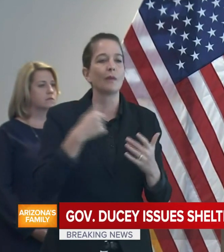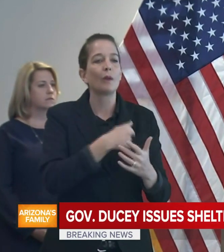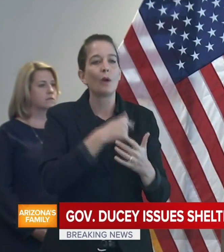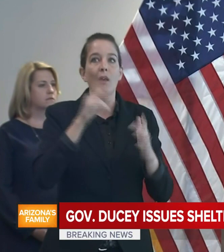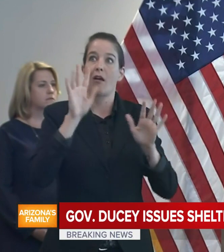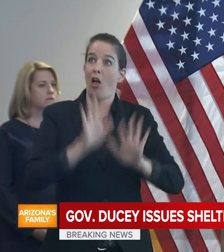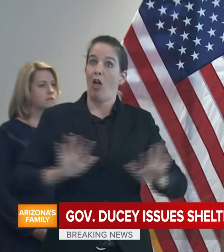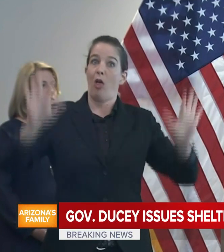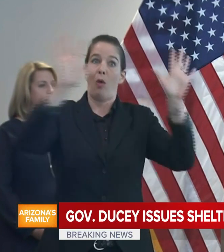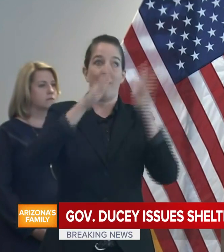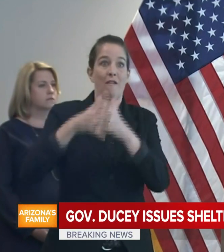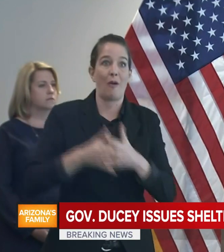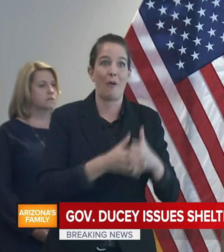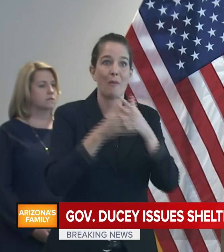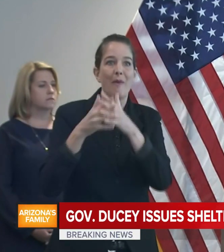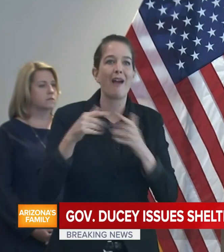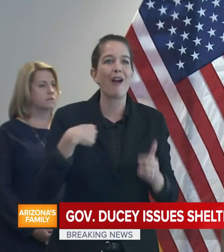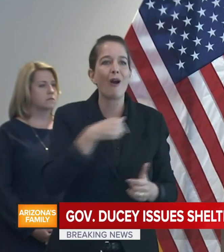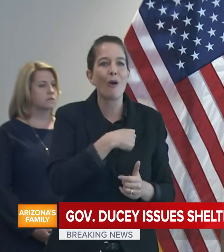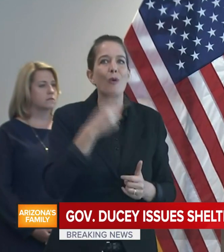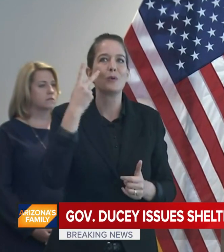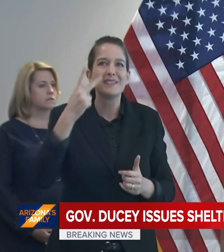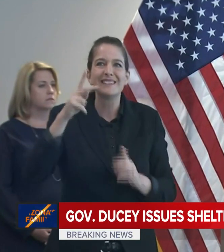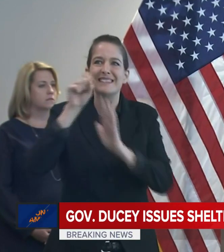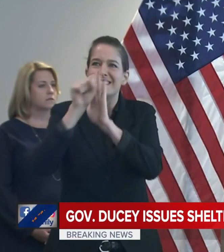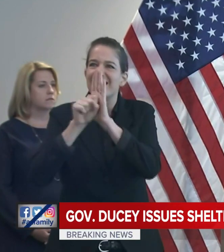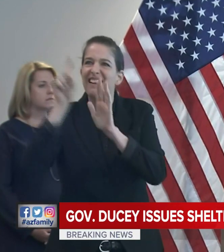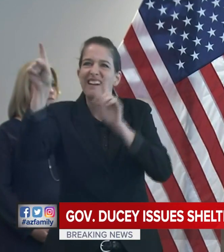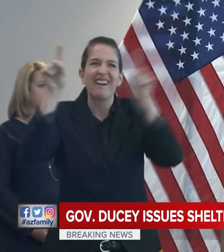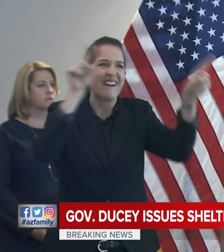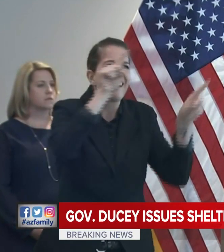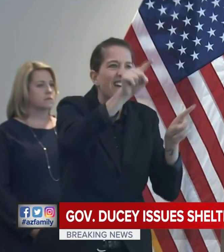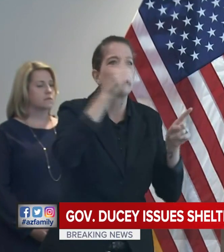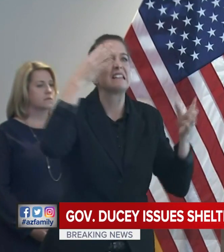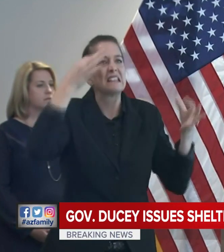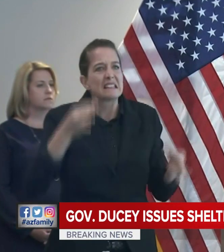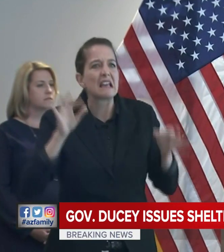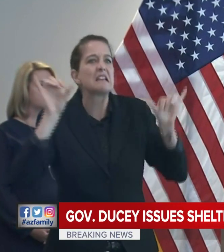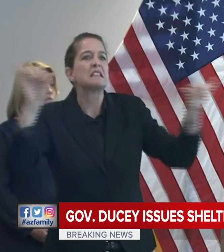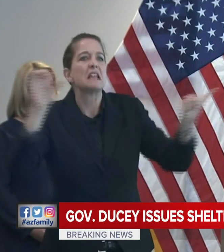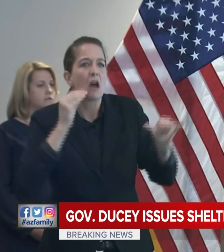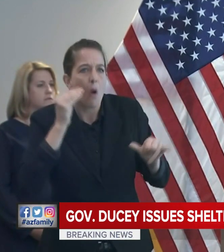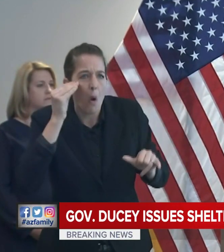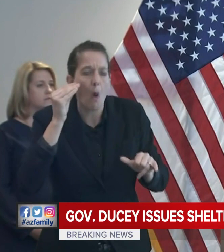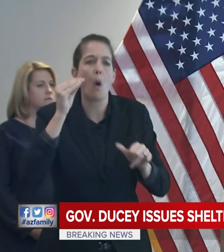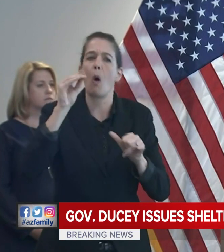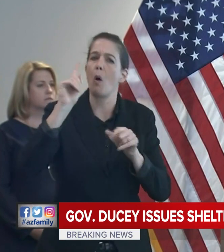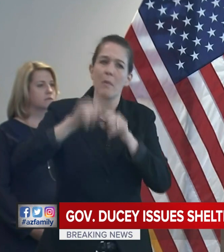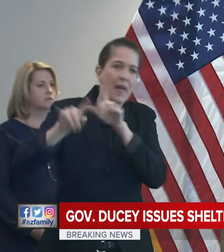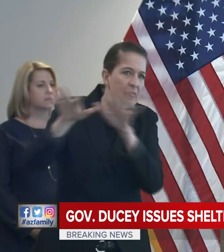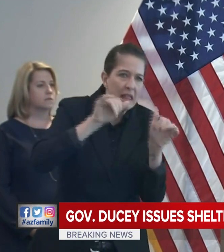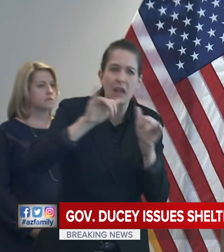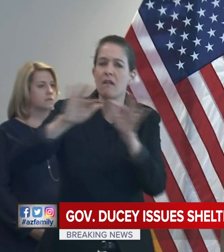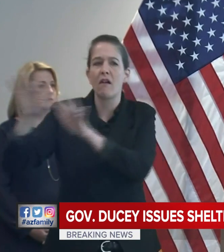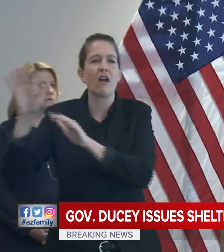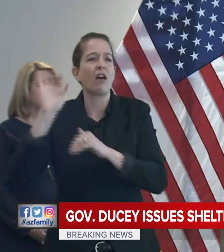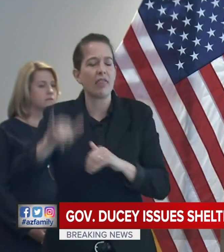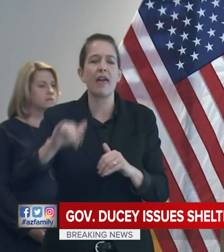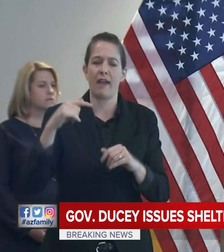And once the semantics are set aside, the implementation and the goal are one and the same.